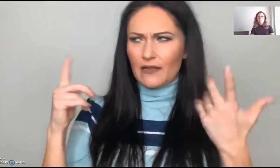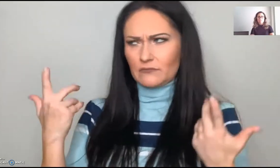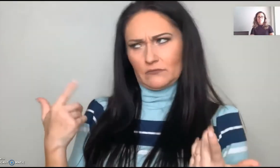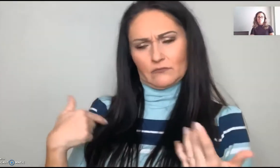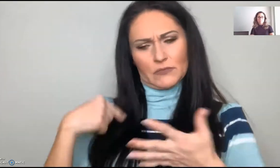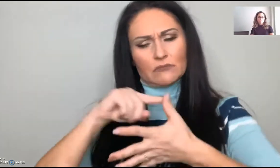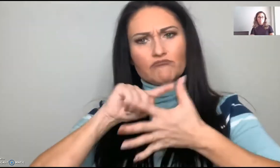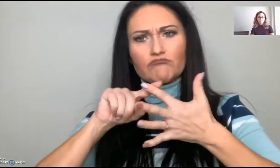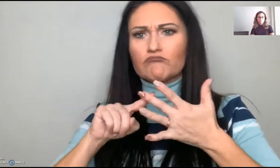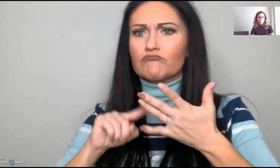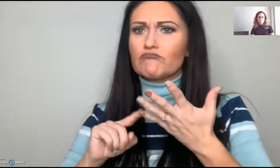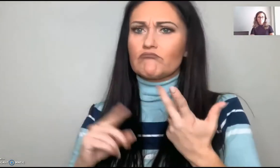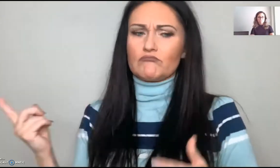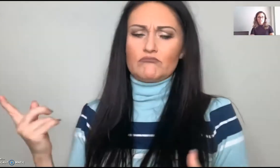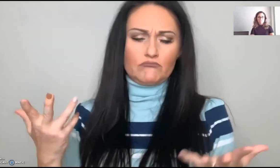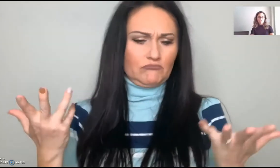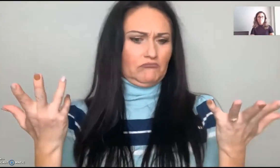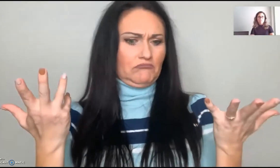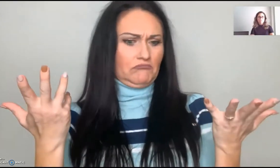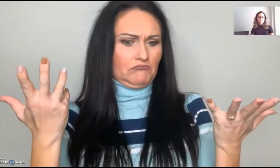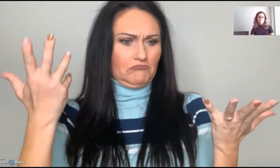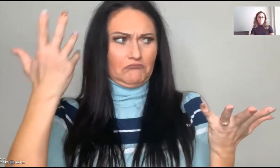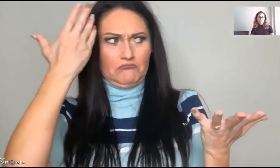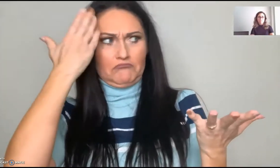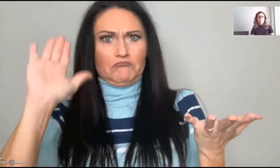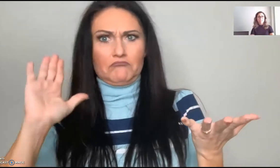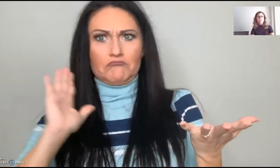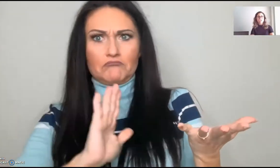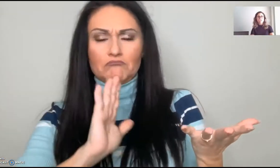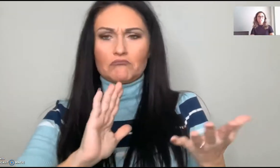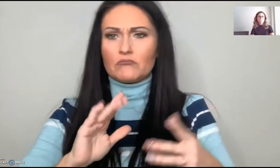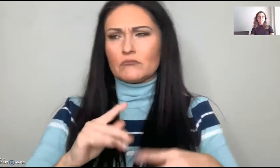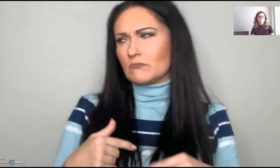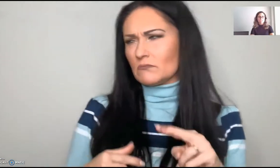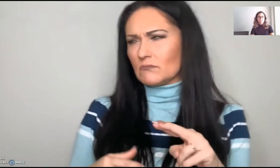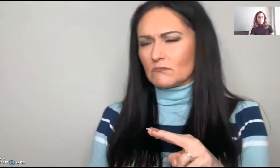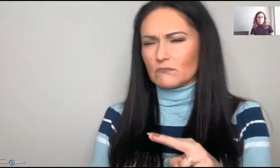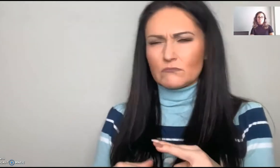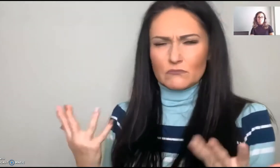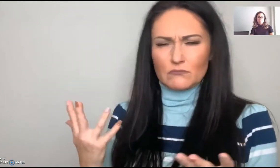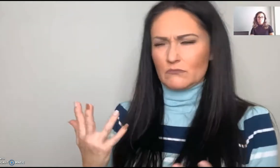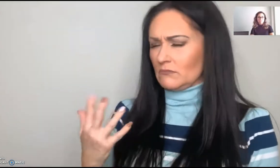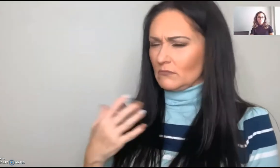for example, if you have all of these different expectations, you're like, I don't know.